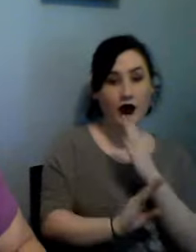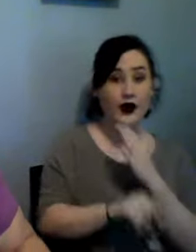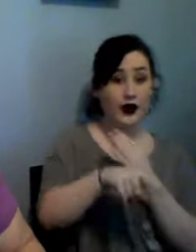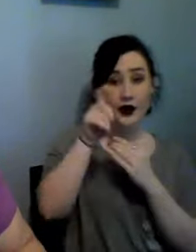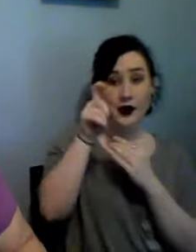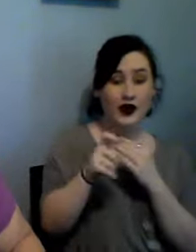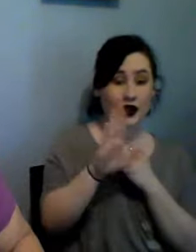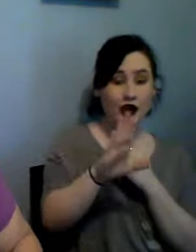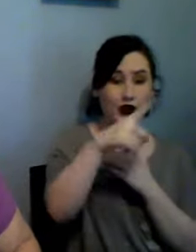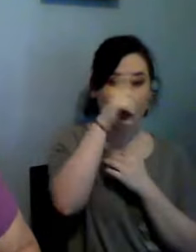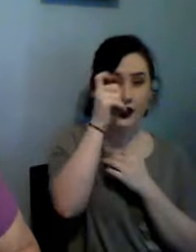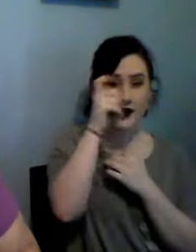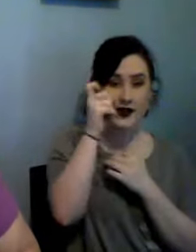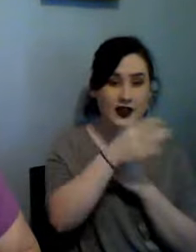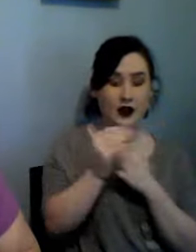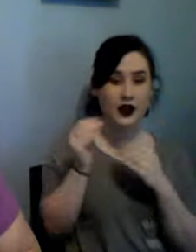if you don't